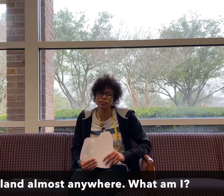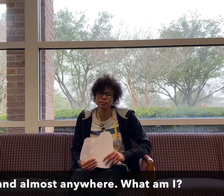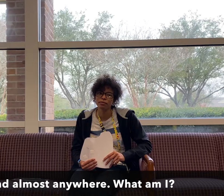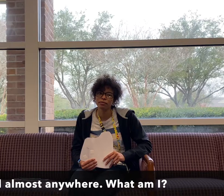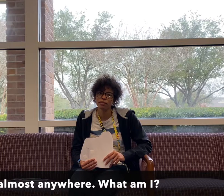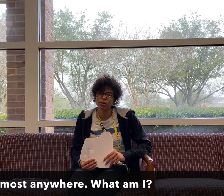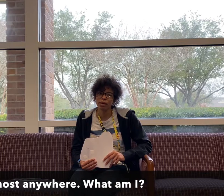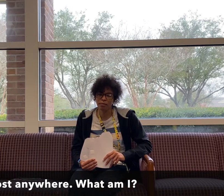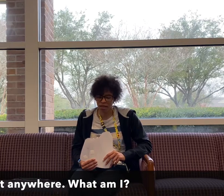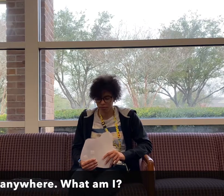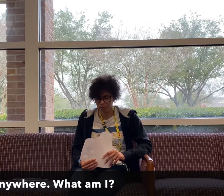What am I?